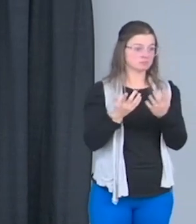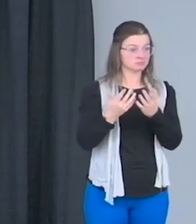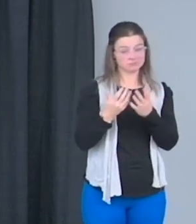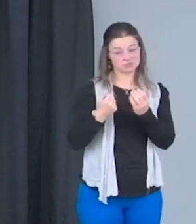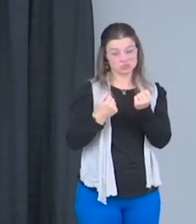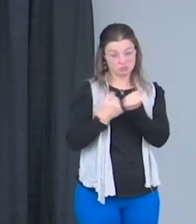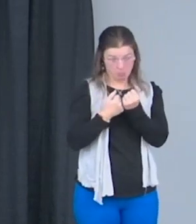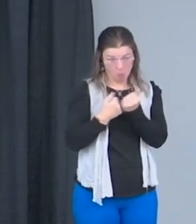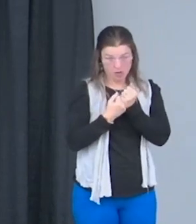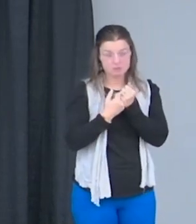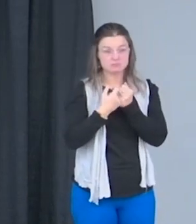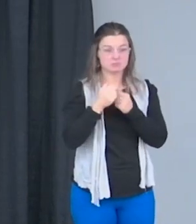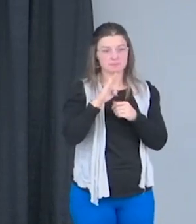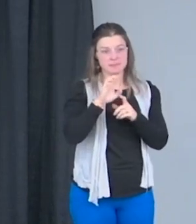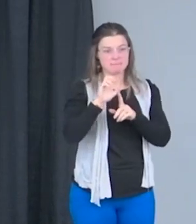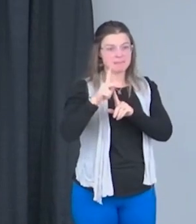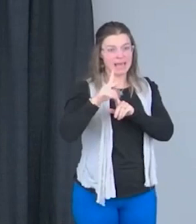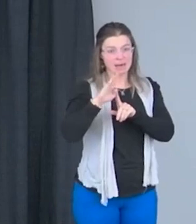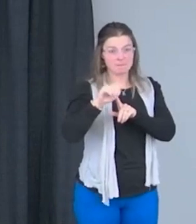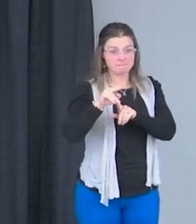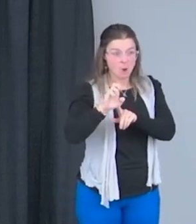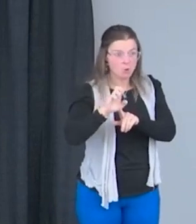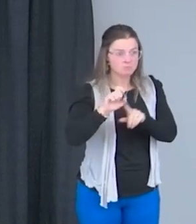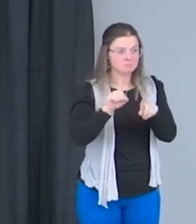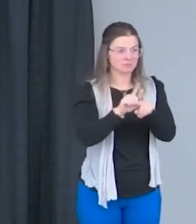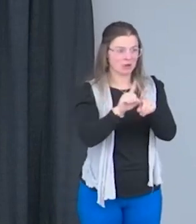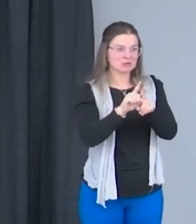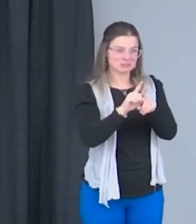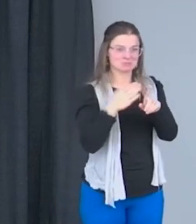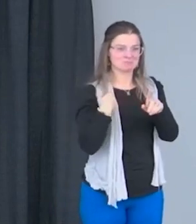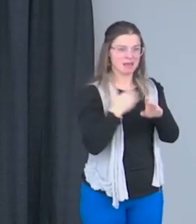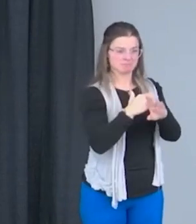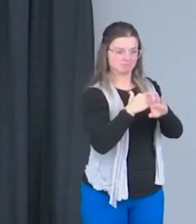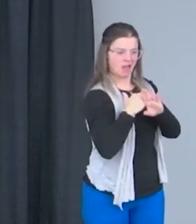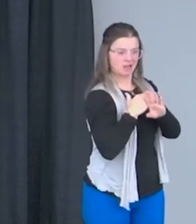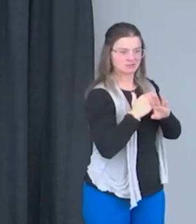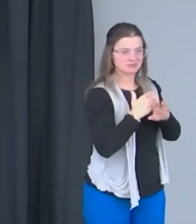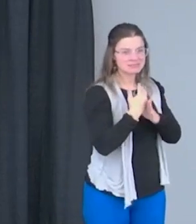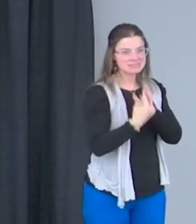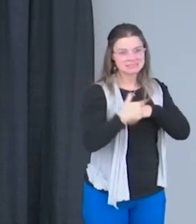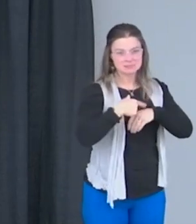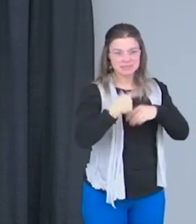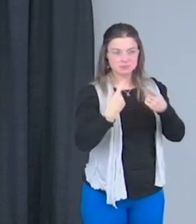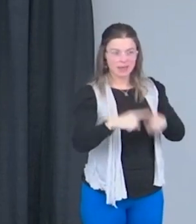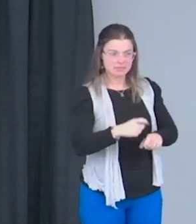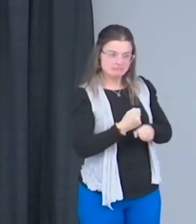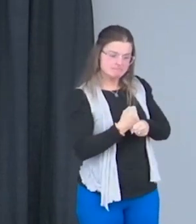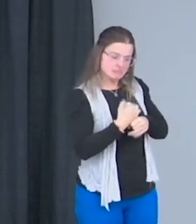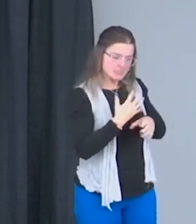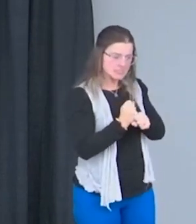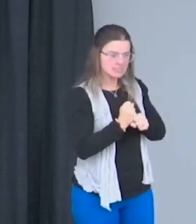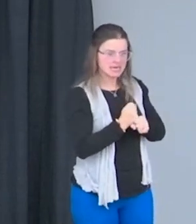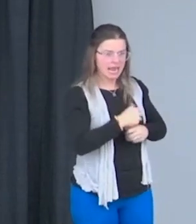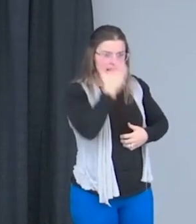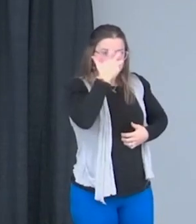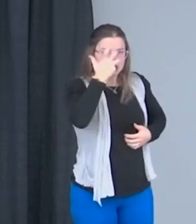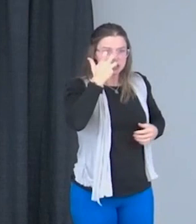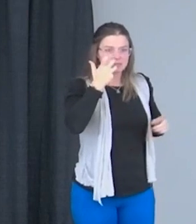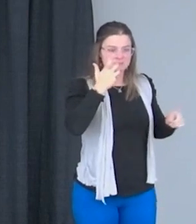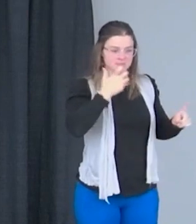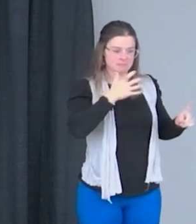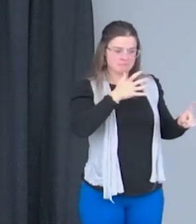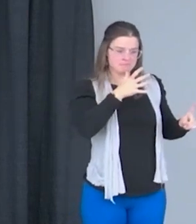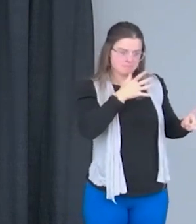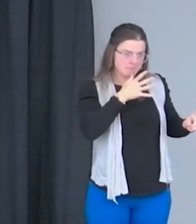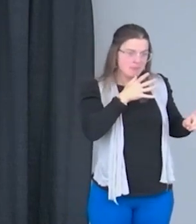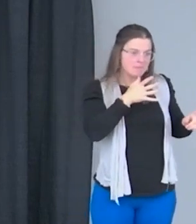I did have times where I lashed out. I did have times where I was angry. But my mom allowed herself to be that wall